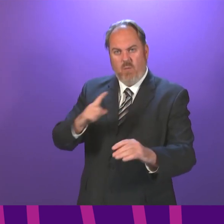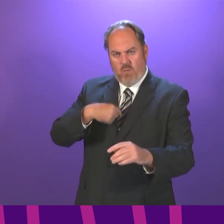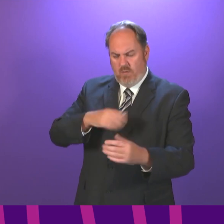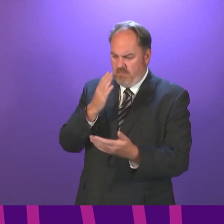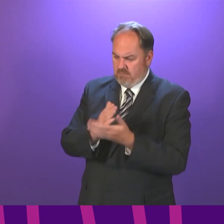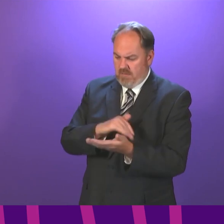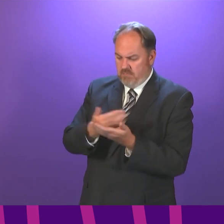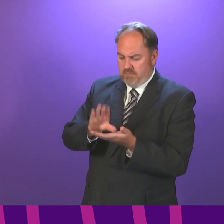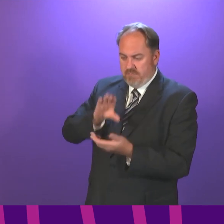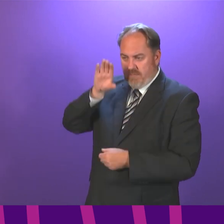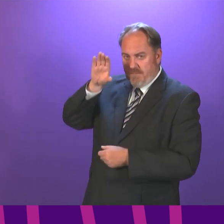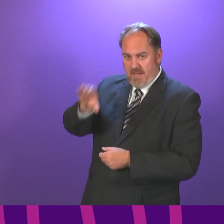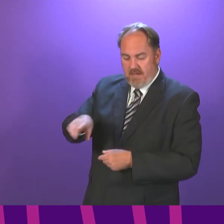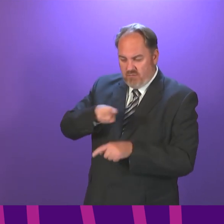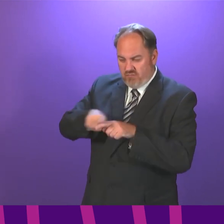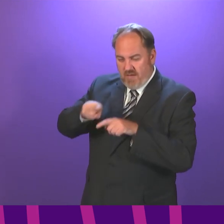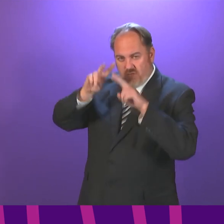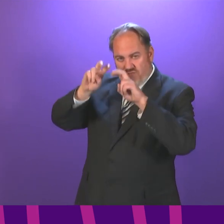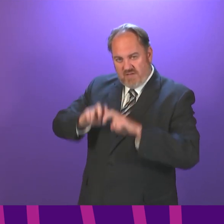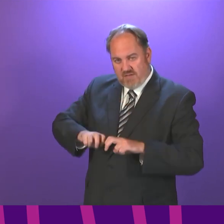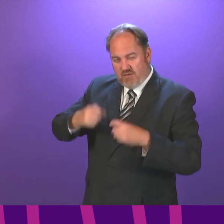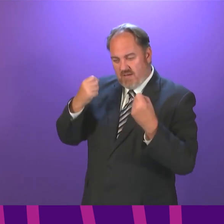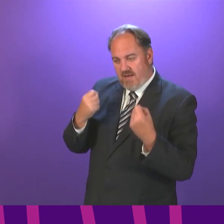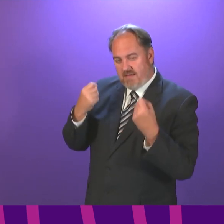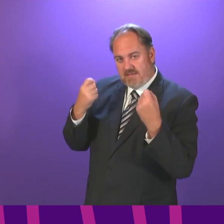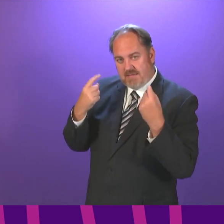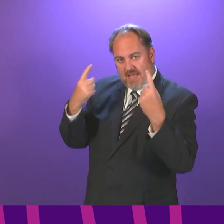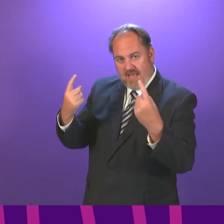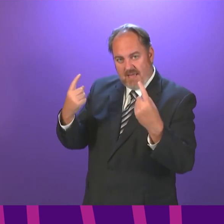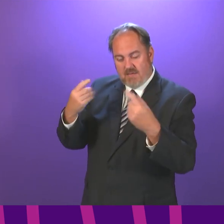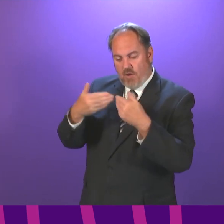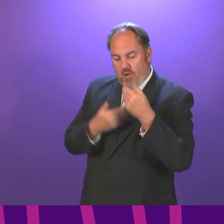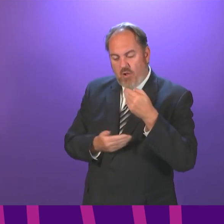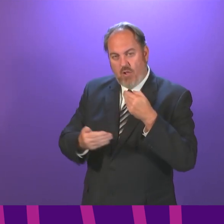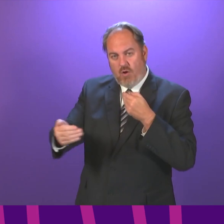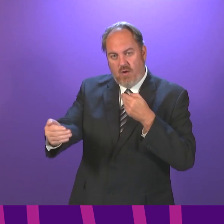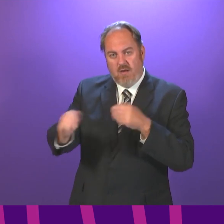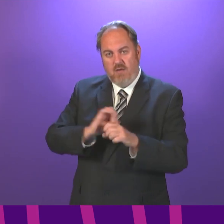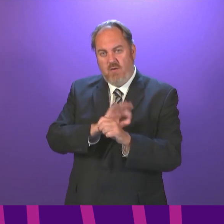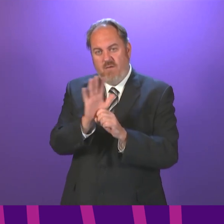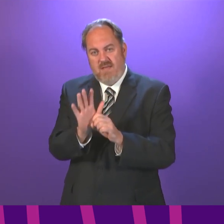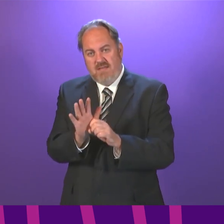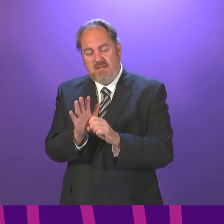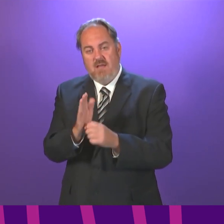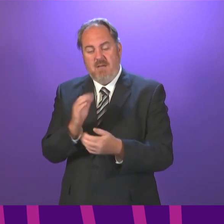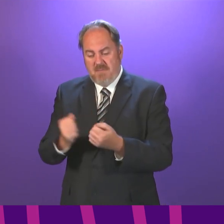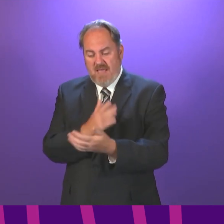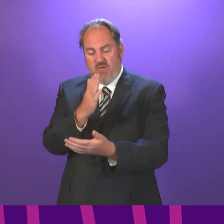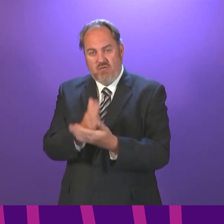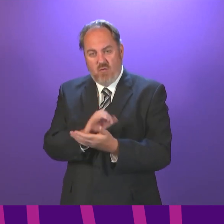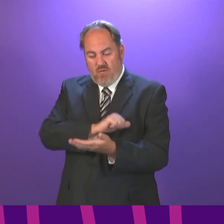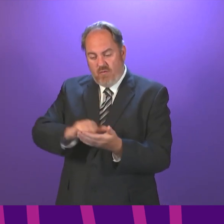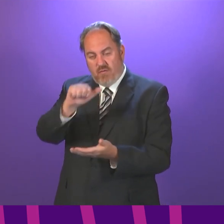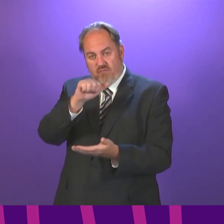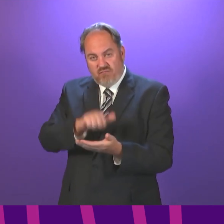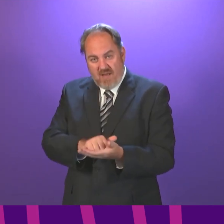of money to understanding long COVID, so that we can, as quickly as possible, make sure that the right resources are in place. I will come on to specialist